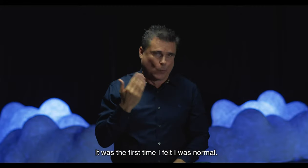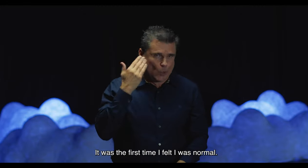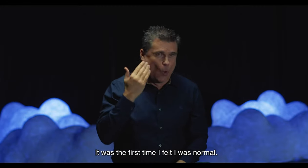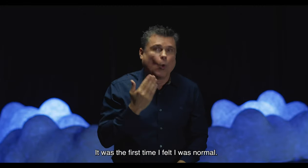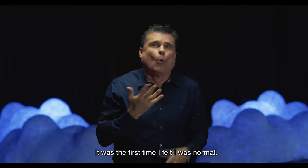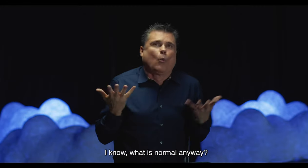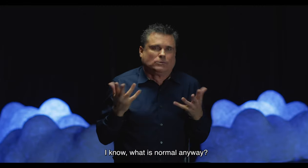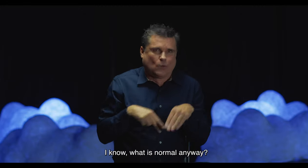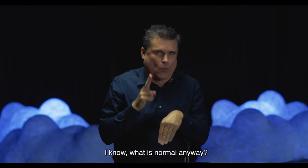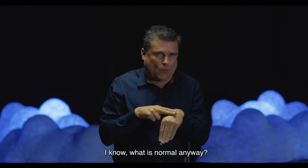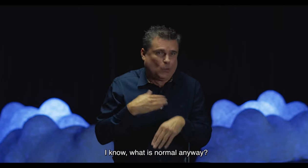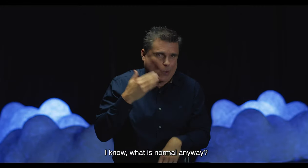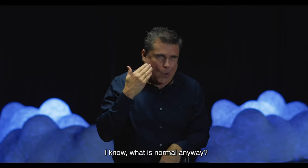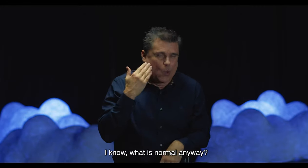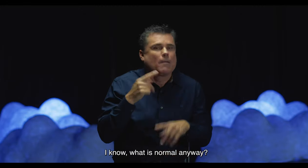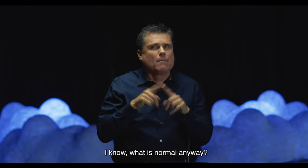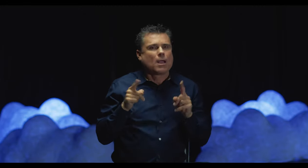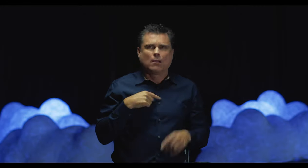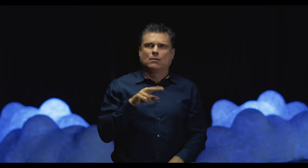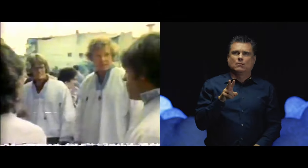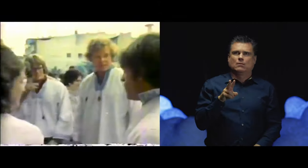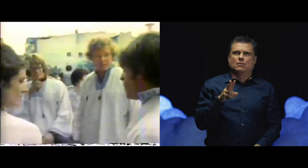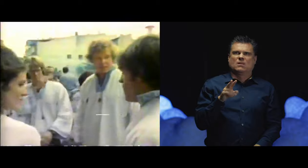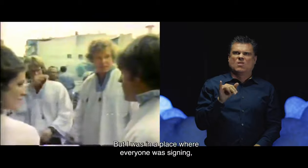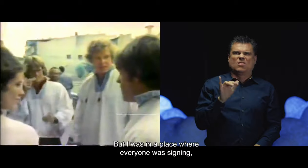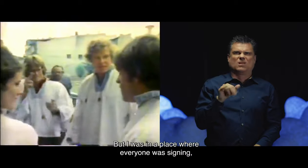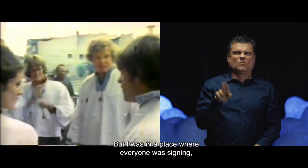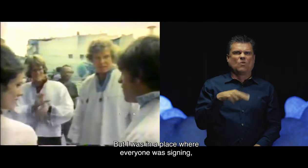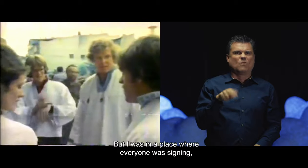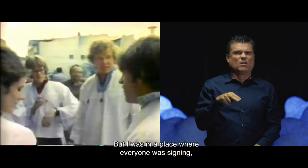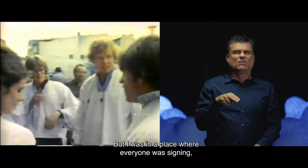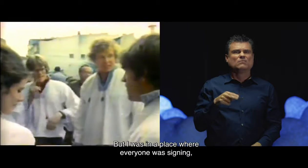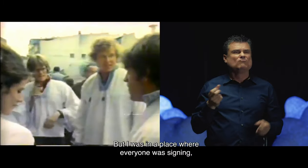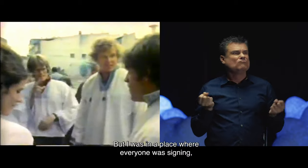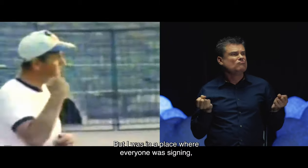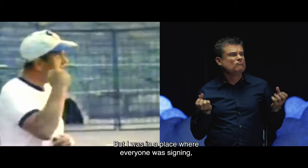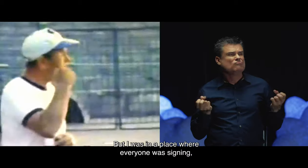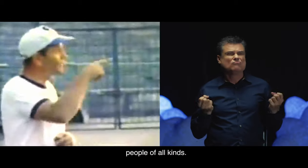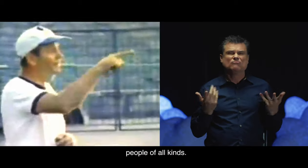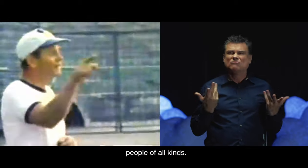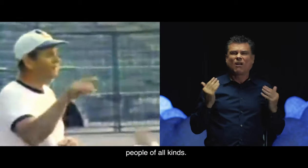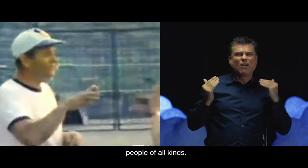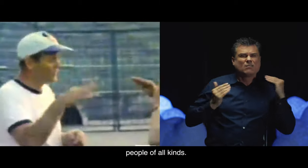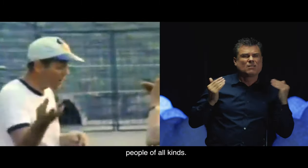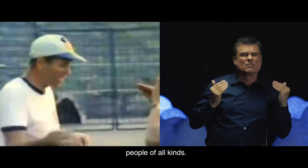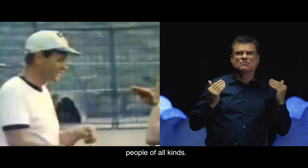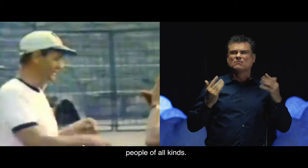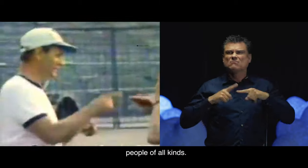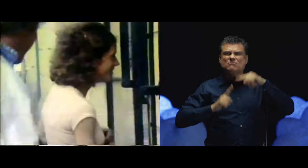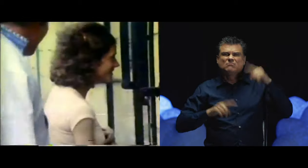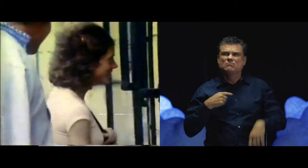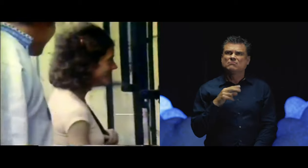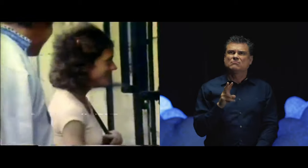I felt I was normal. I know what is normal anyway. But I was in a place where everyone was signing, people of all